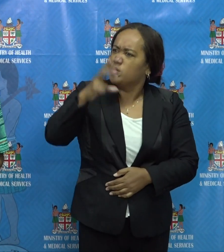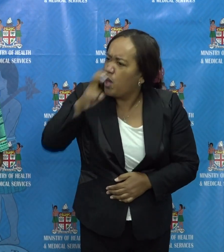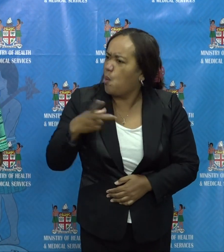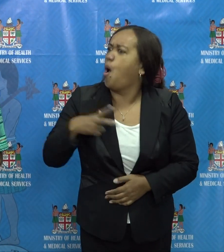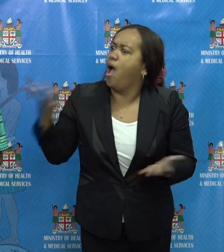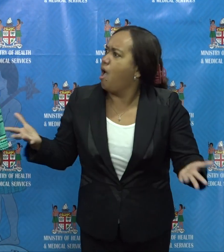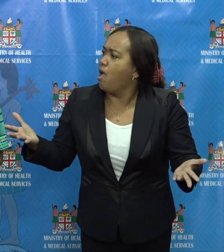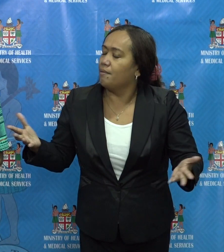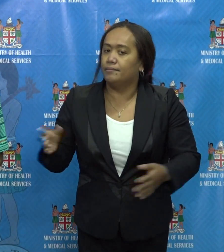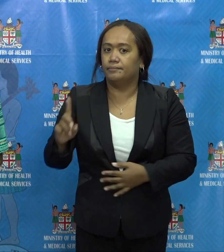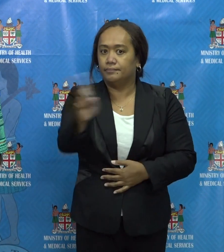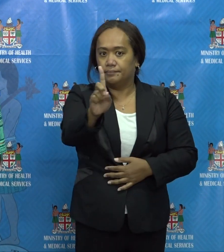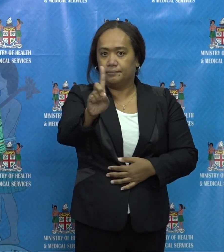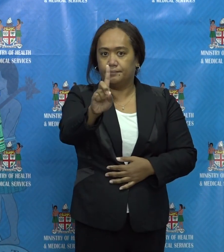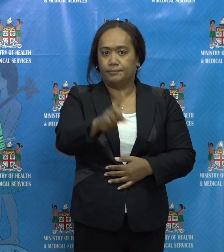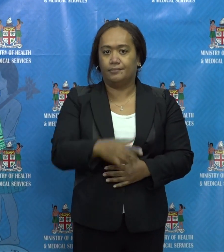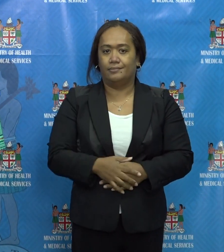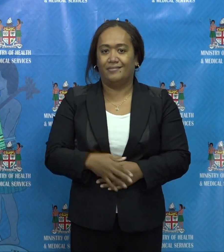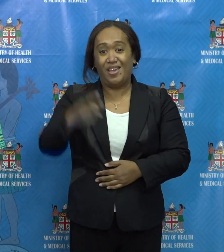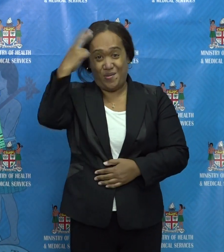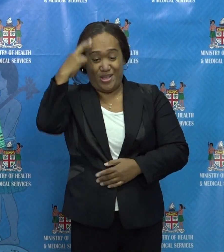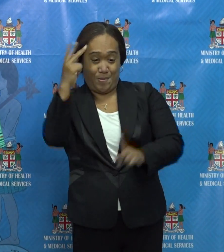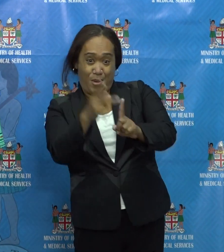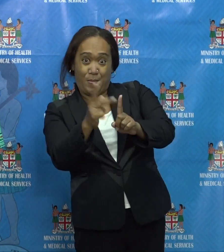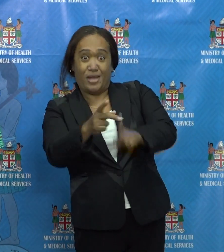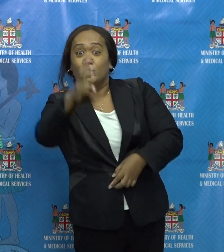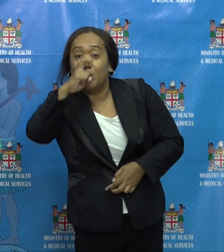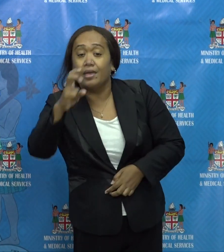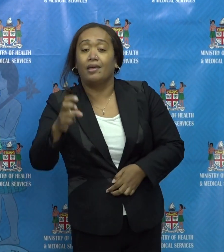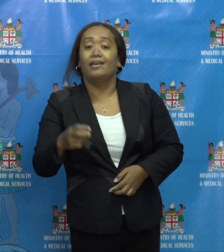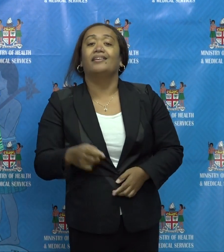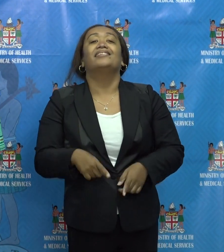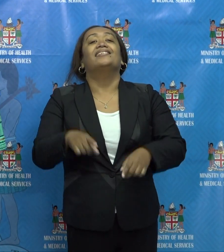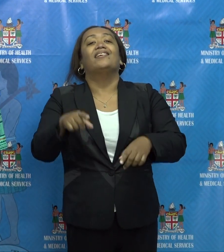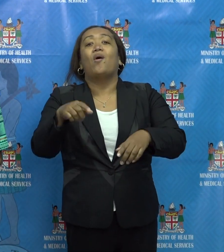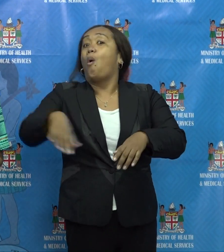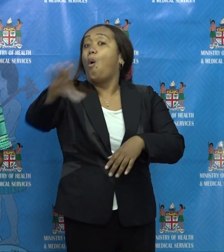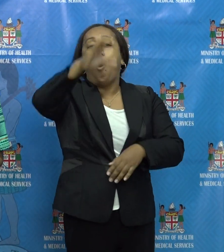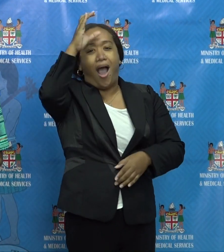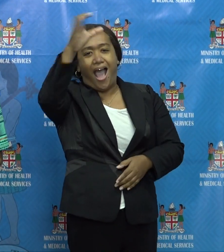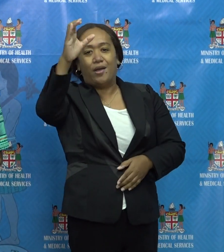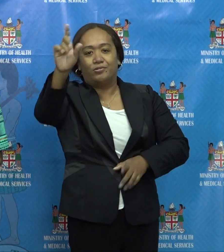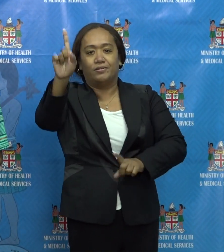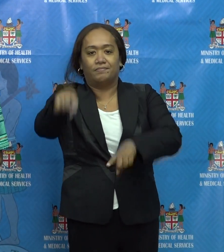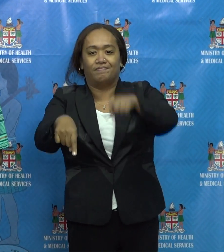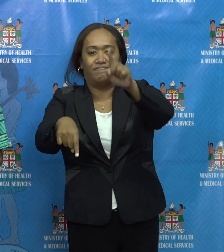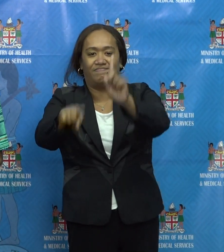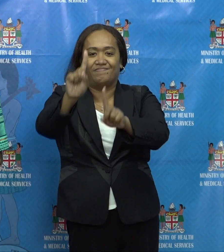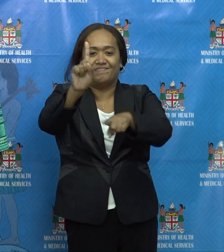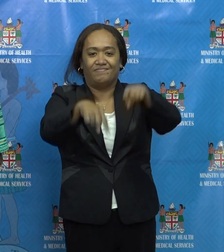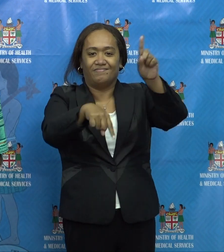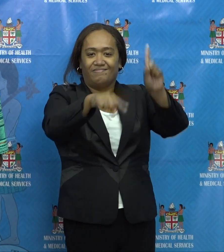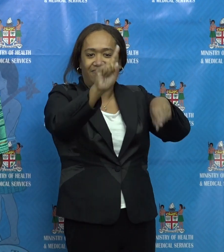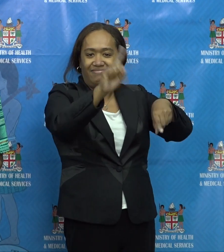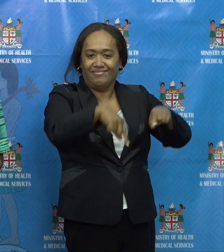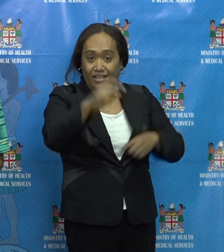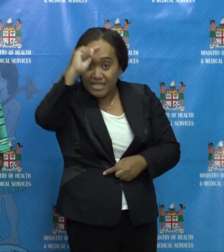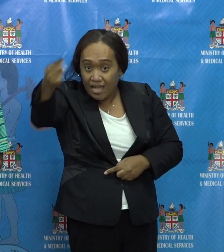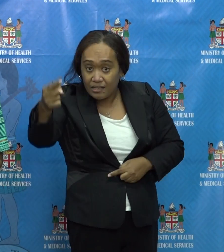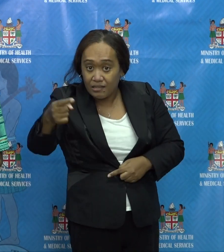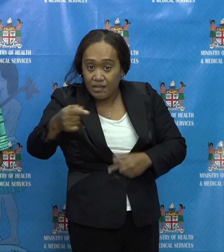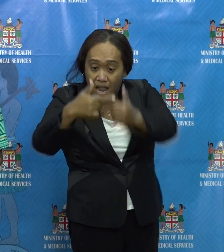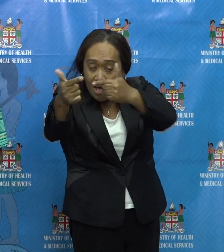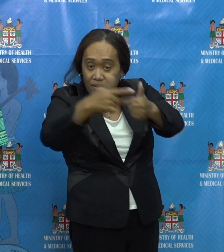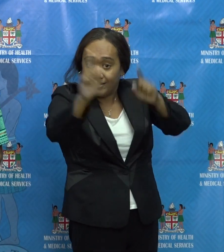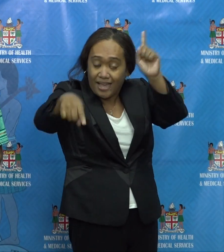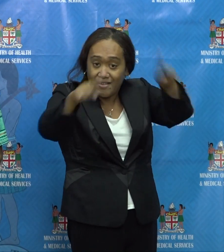country. A simple reason is that all countries are at different stages in fighting this pandemic, and each country has